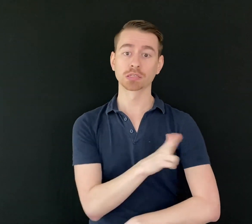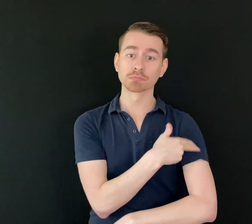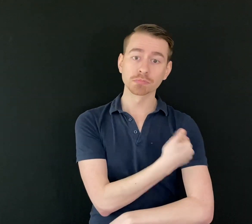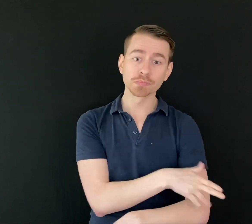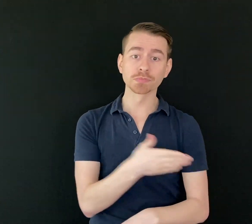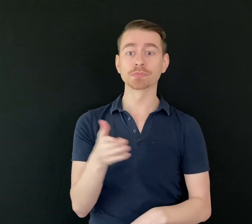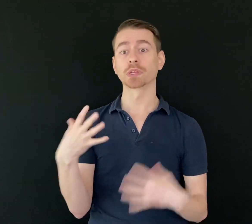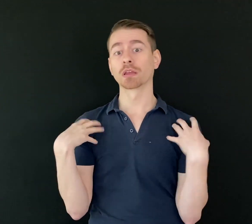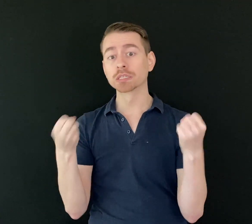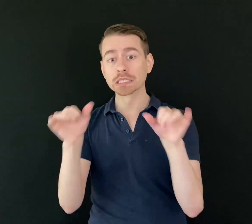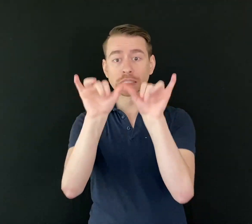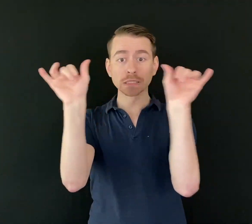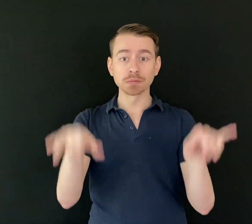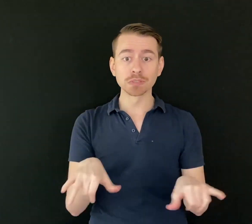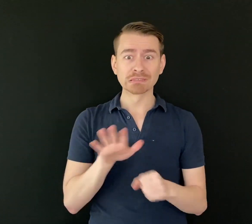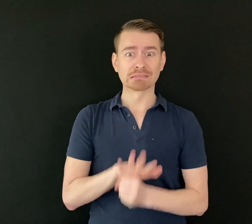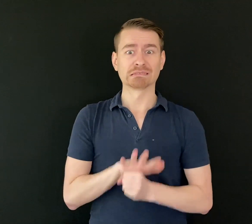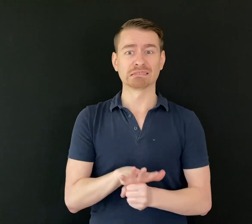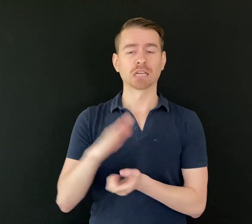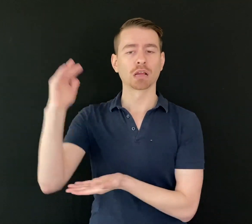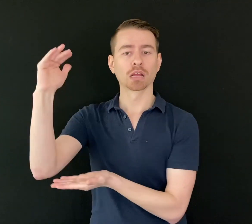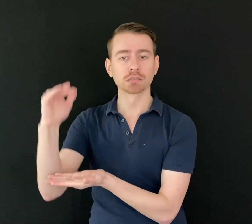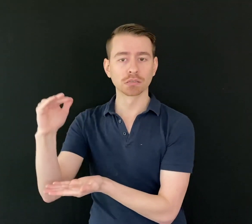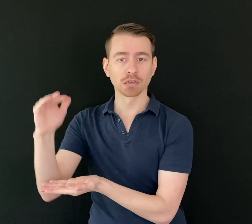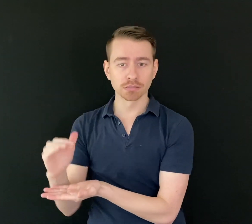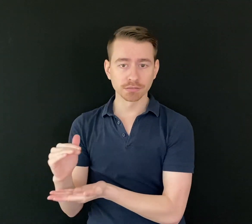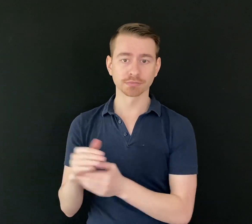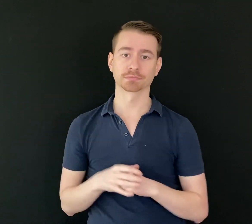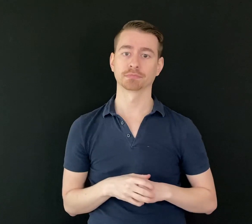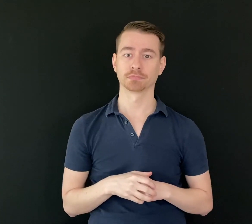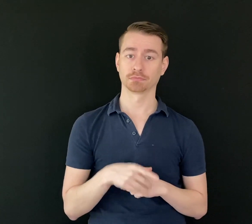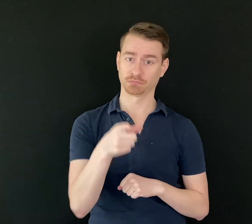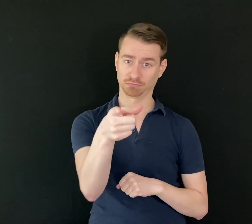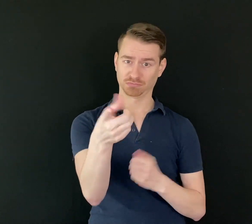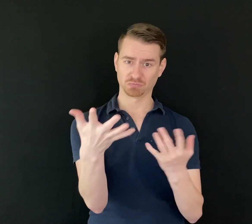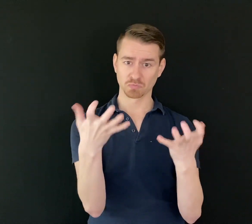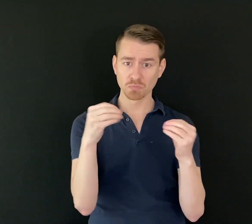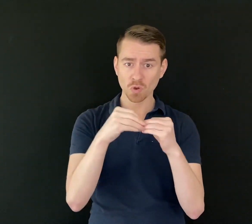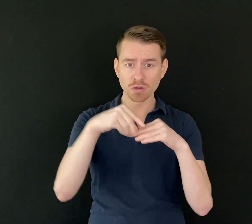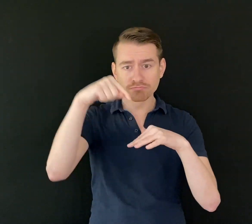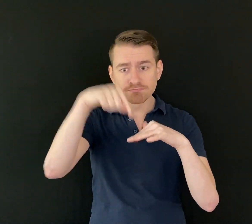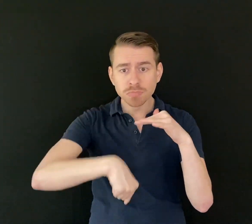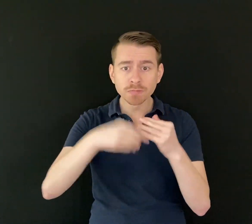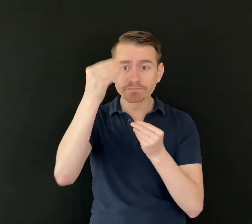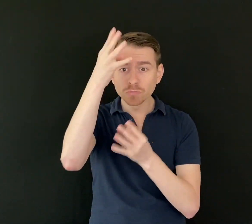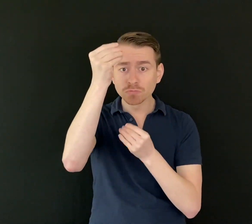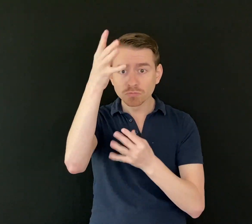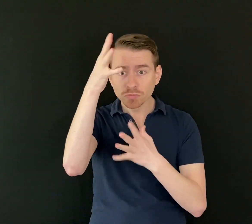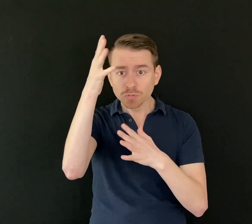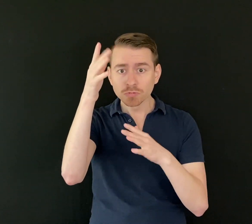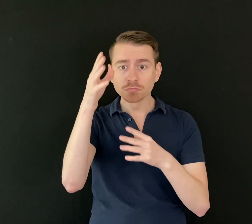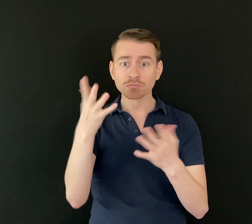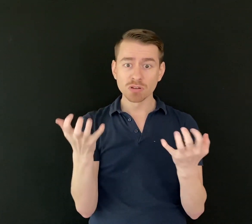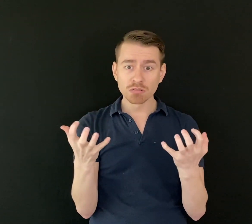on the hospital and medical system. If you need more information about this, if you're curious, please go ahead and contact